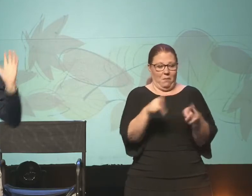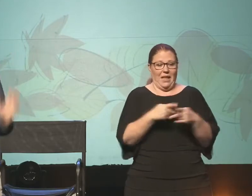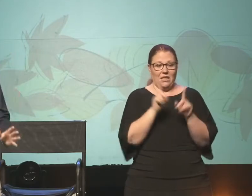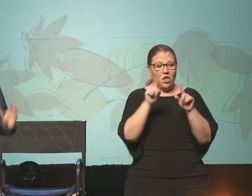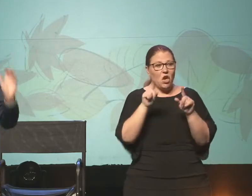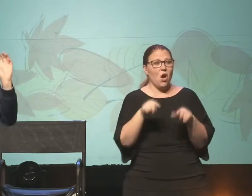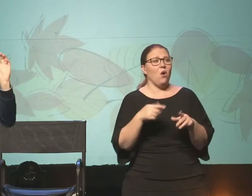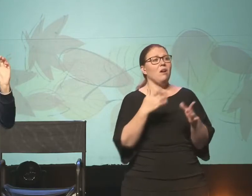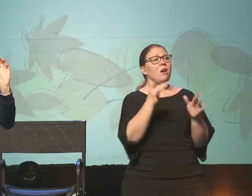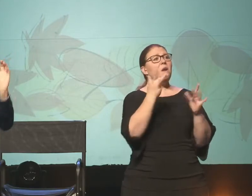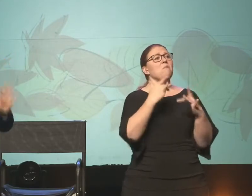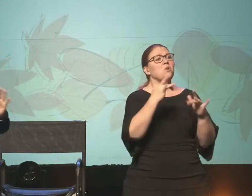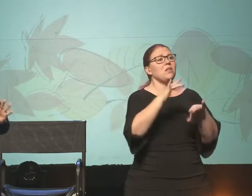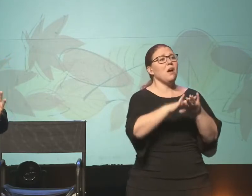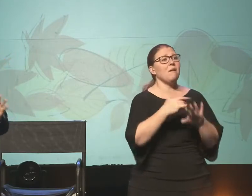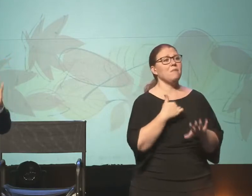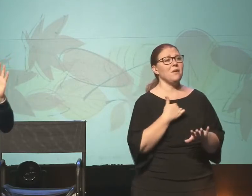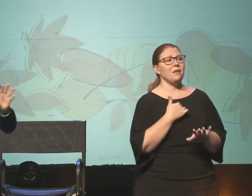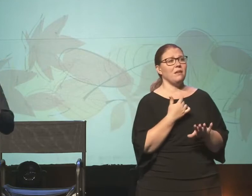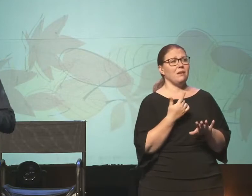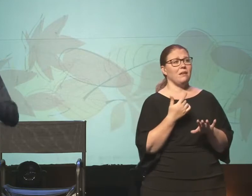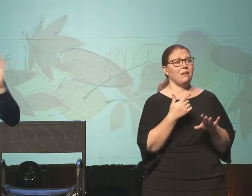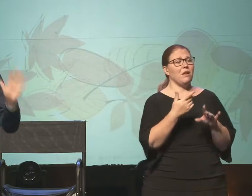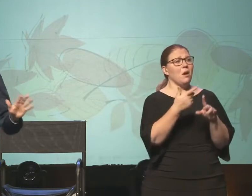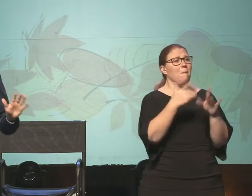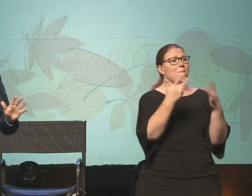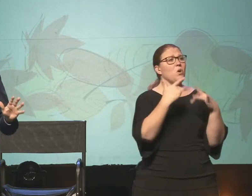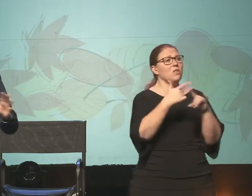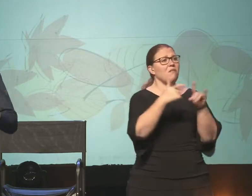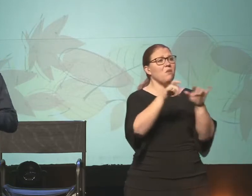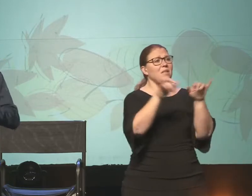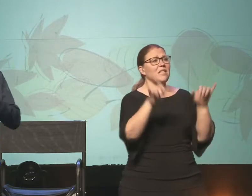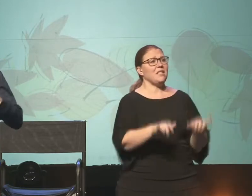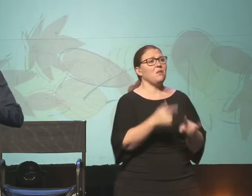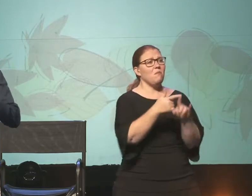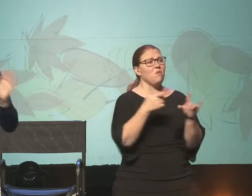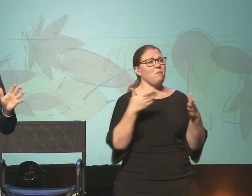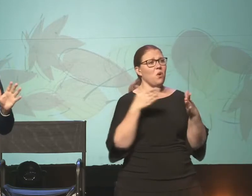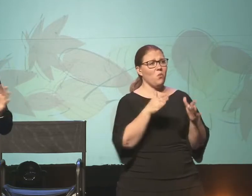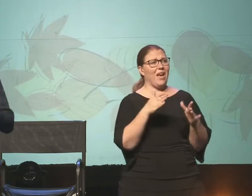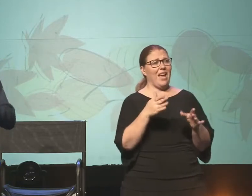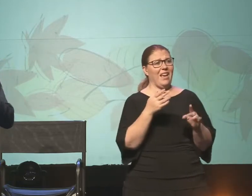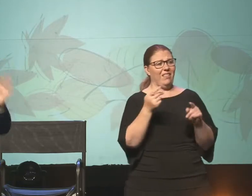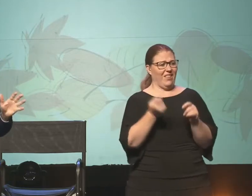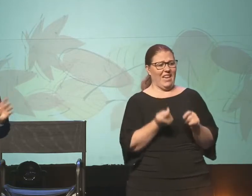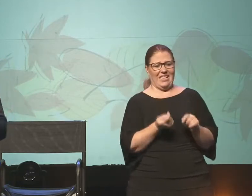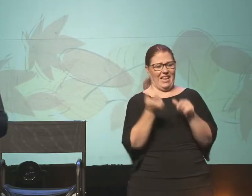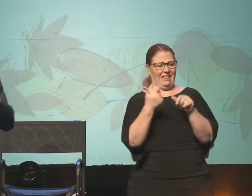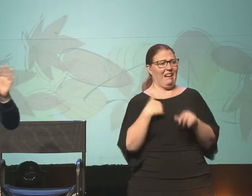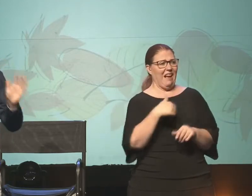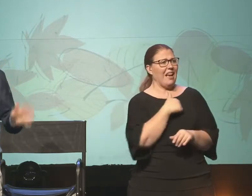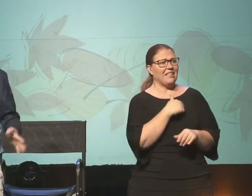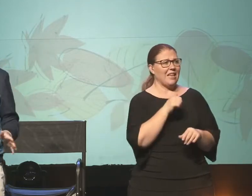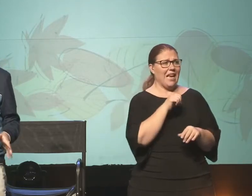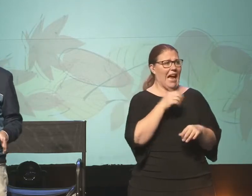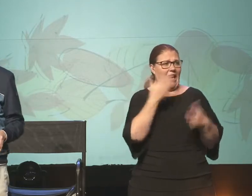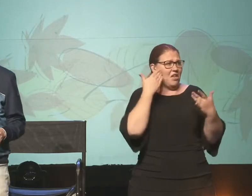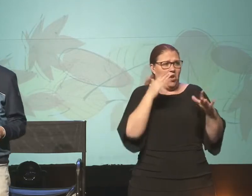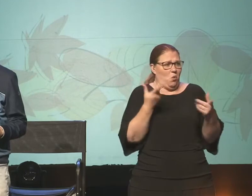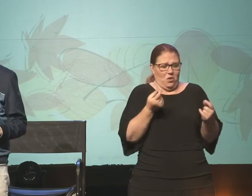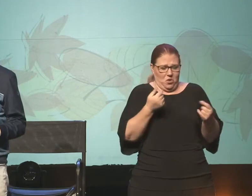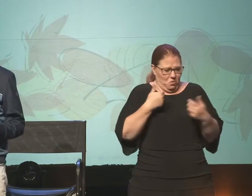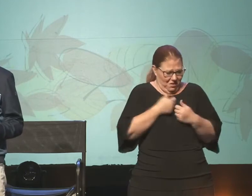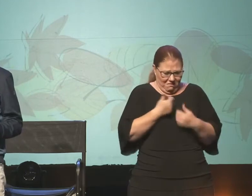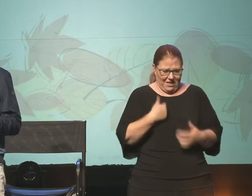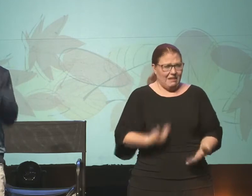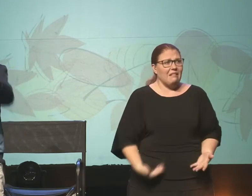they're saying, mercy. Mercy from this system. Mercy from this way that has ousted us, that can't care for us, that doesn't know what to do with us.